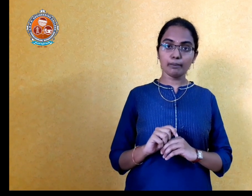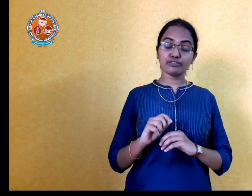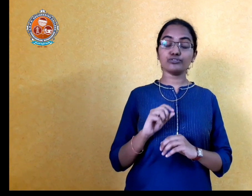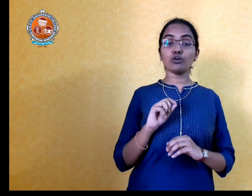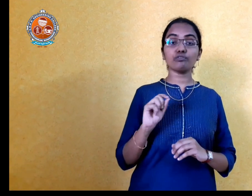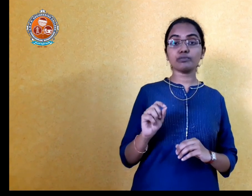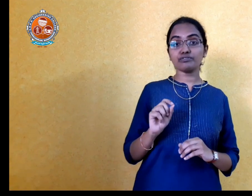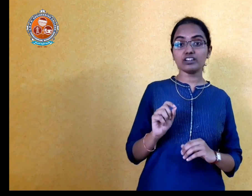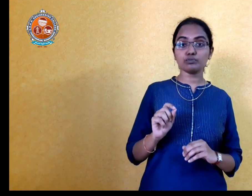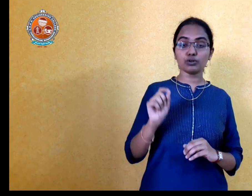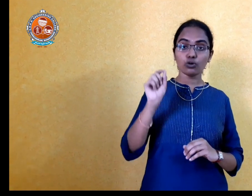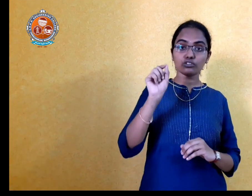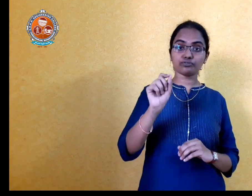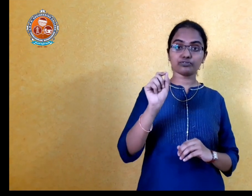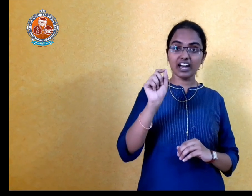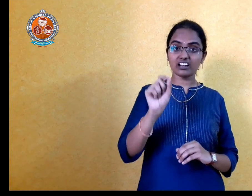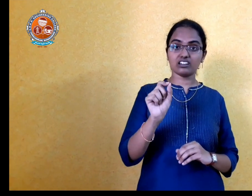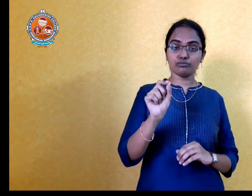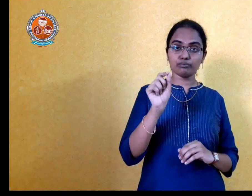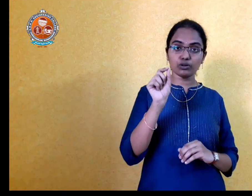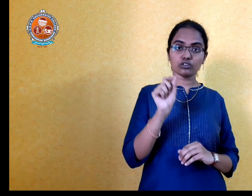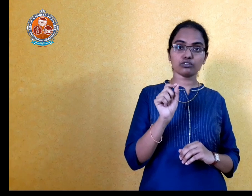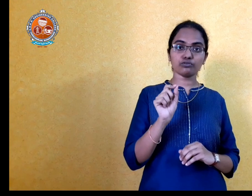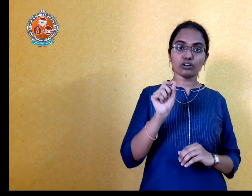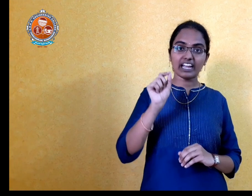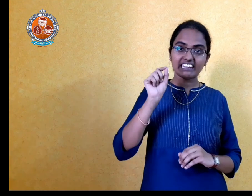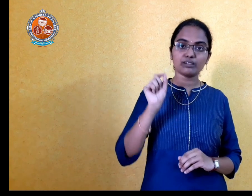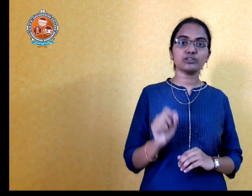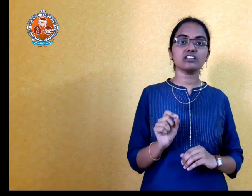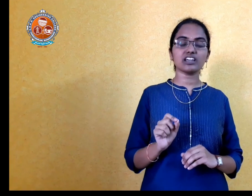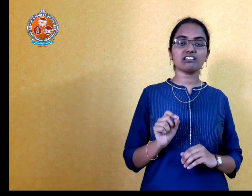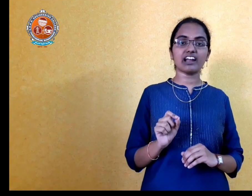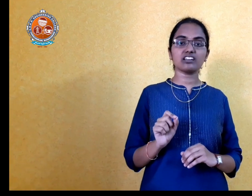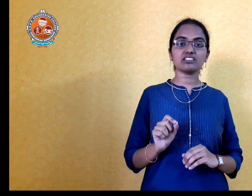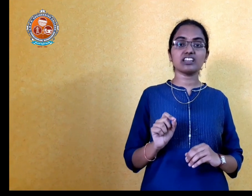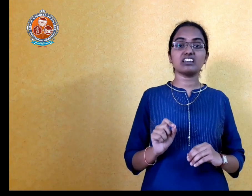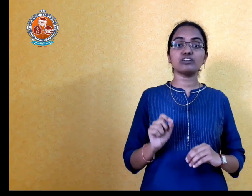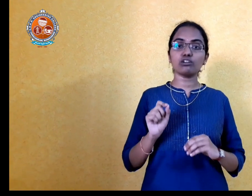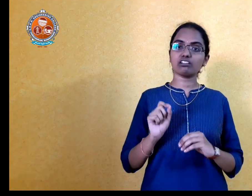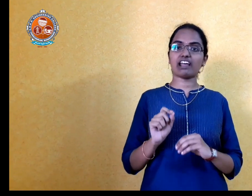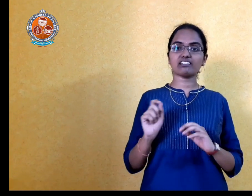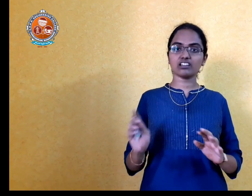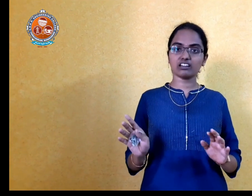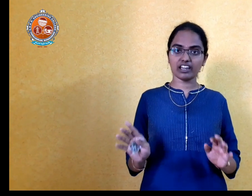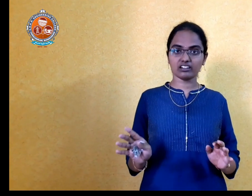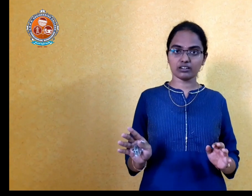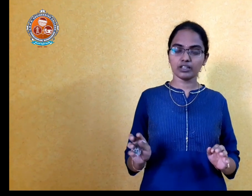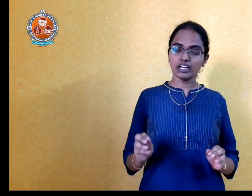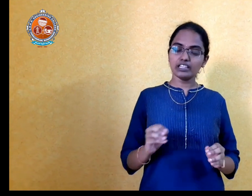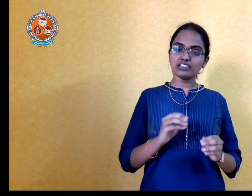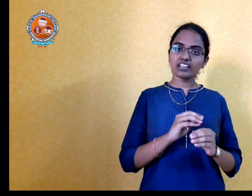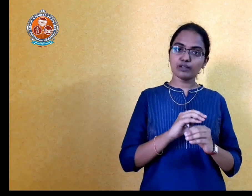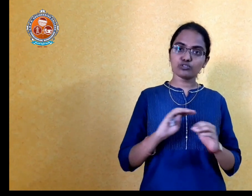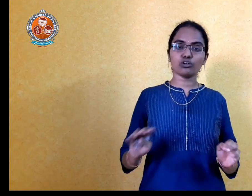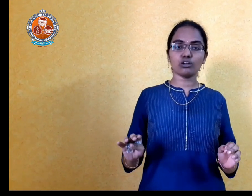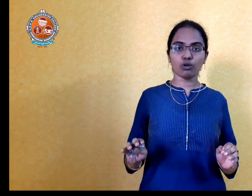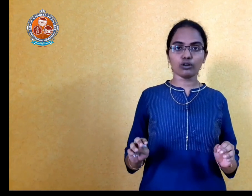But few of my friends, because of that, because of not attempting the grand test, did not crack the gate. This helps you a lot.